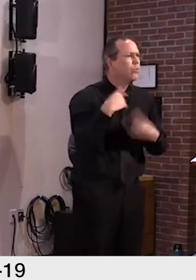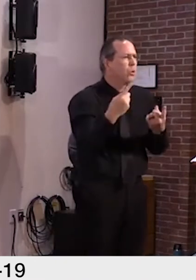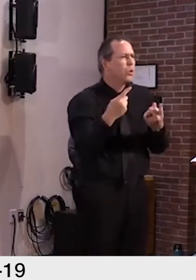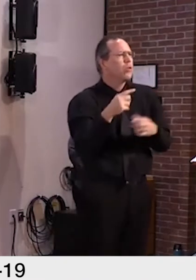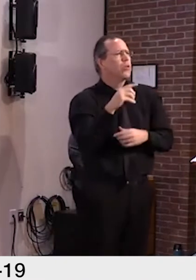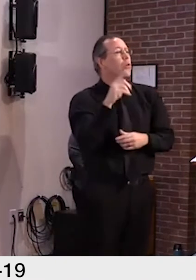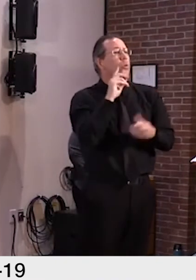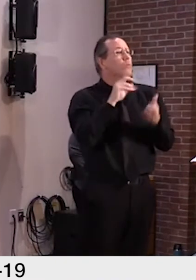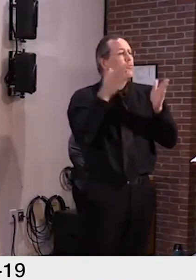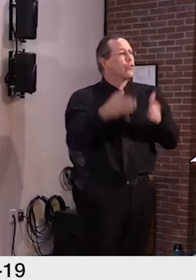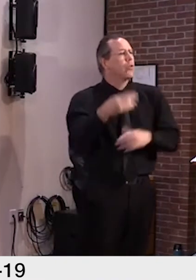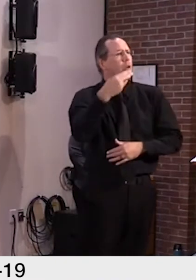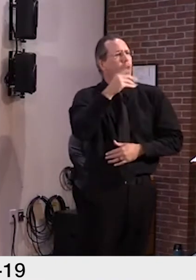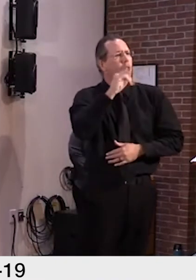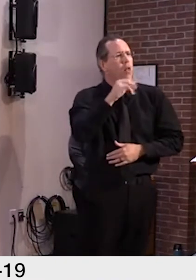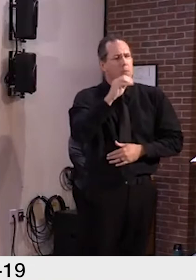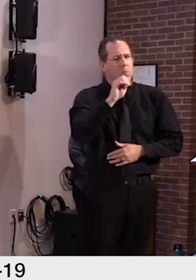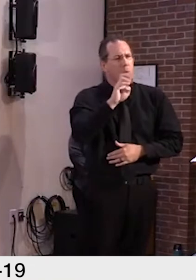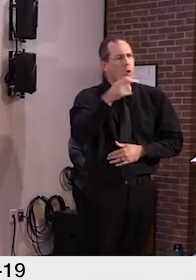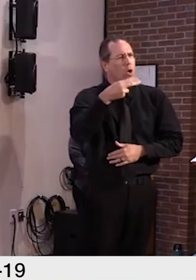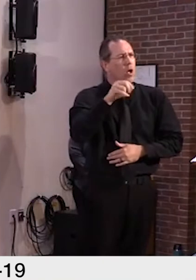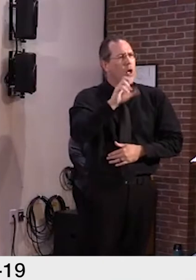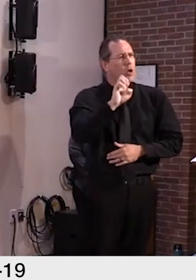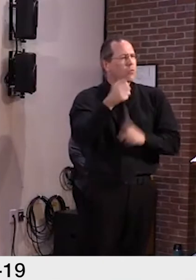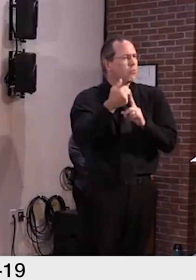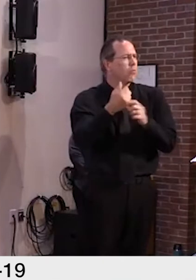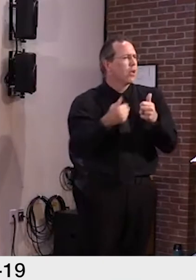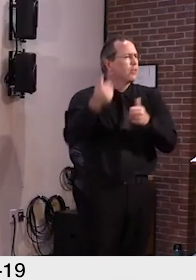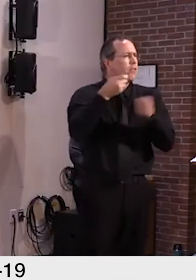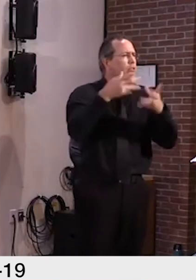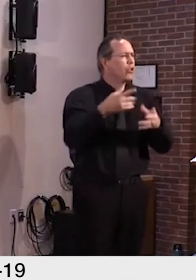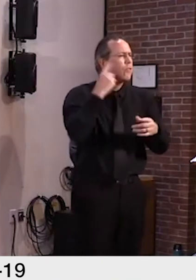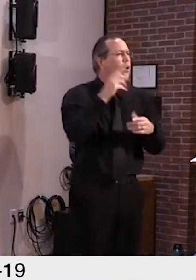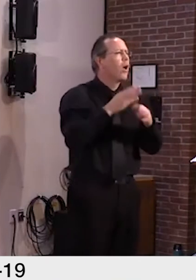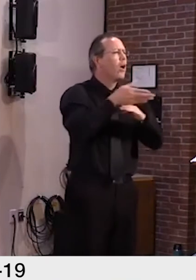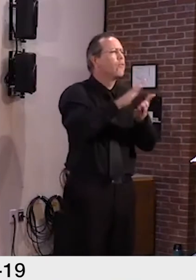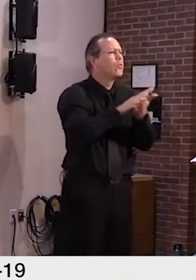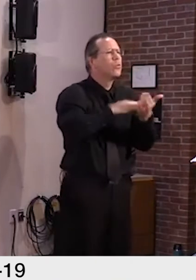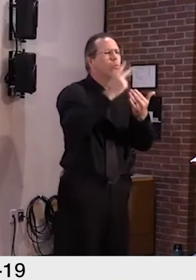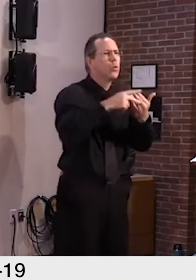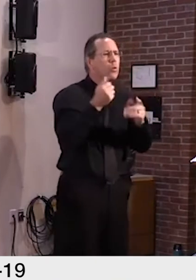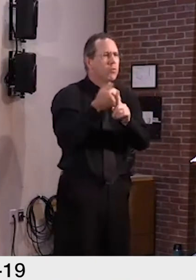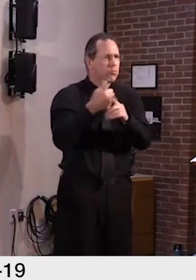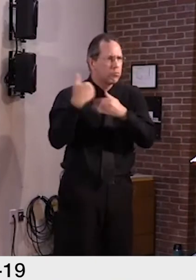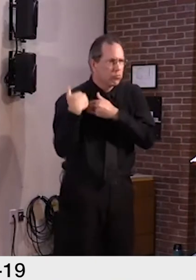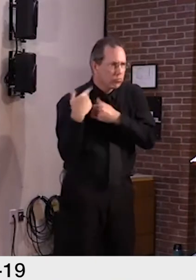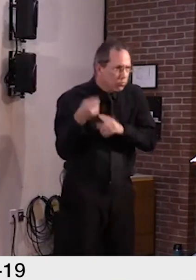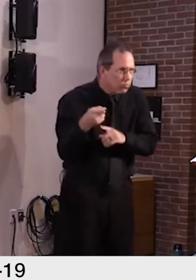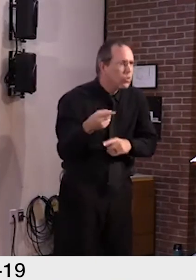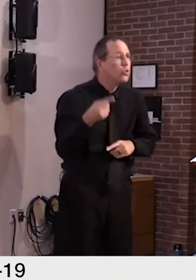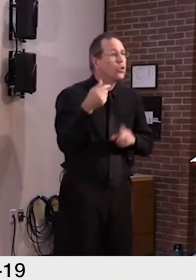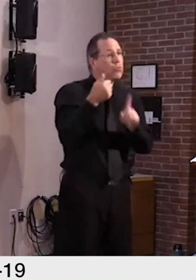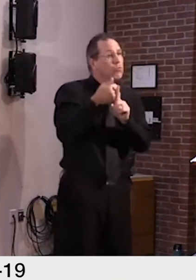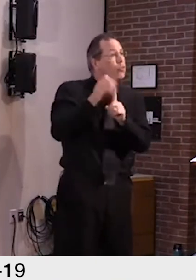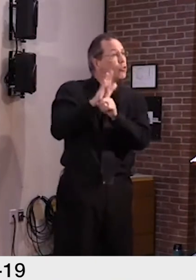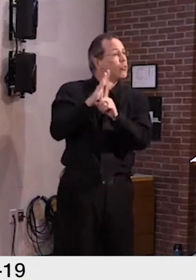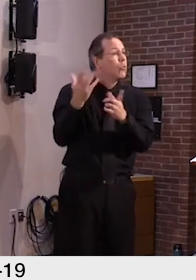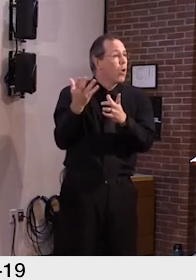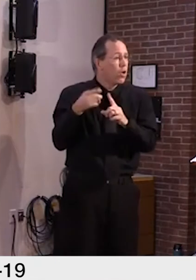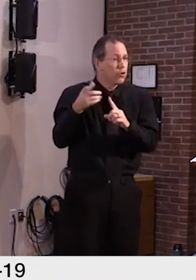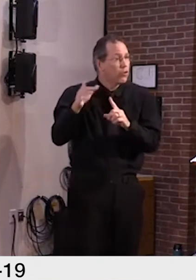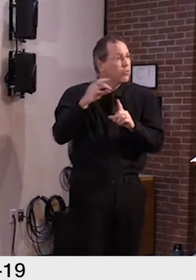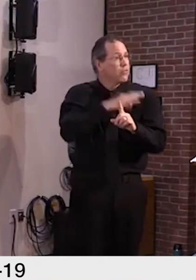to provide an update on this work. Holly, along with her staff in the Department of Children and Families,